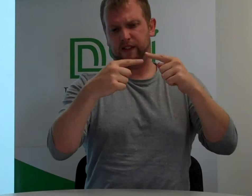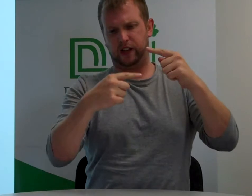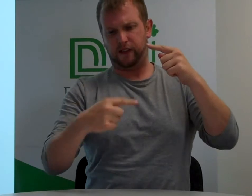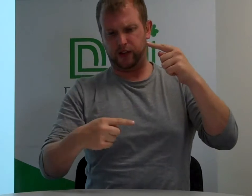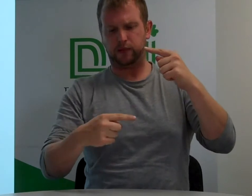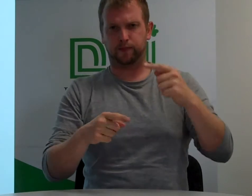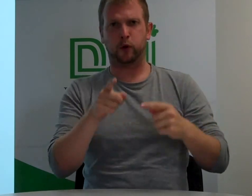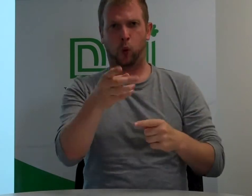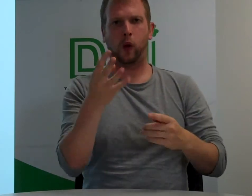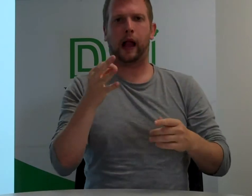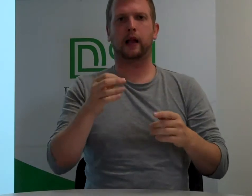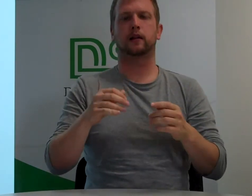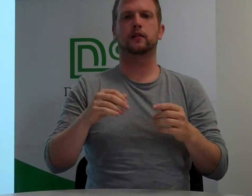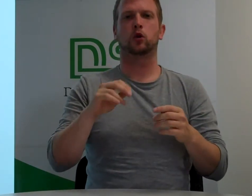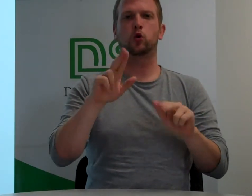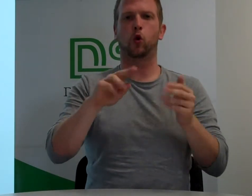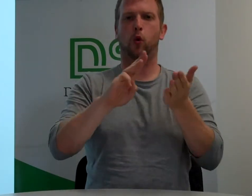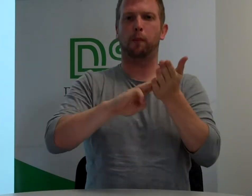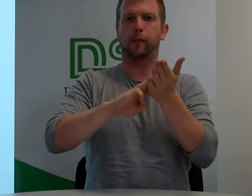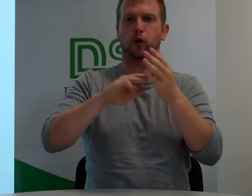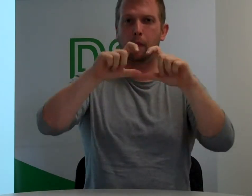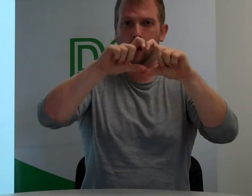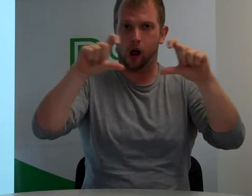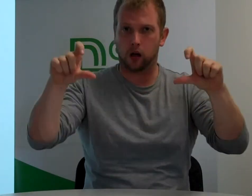Do you have membership card,